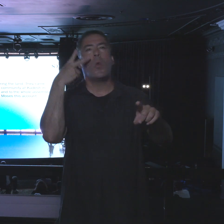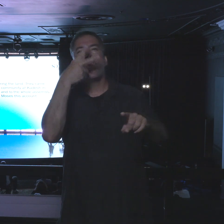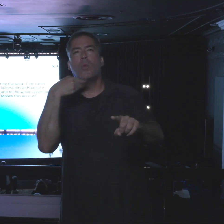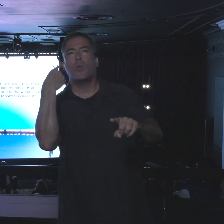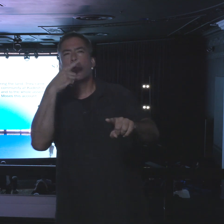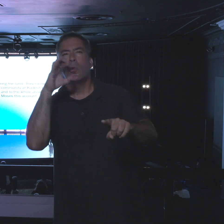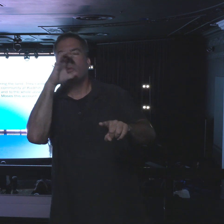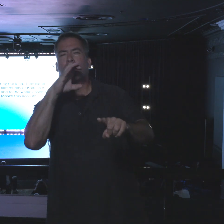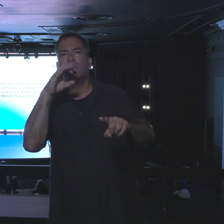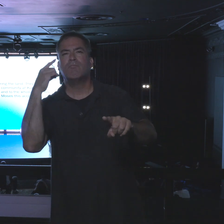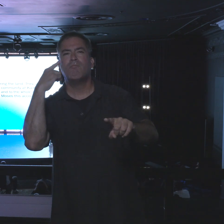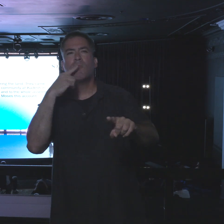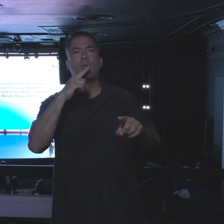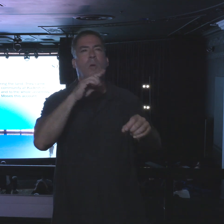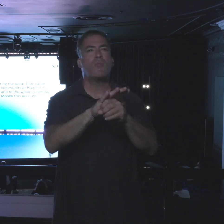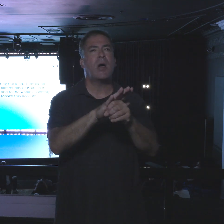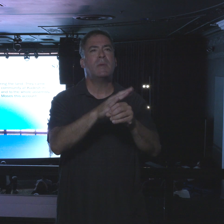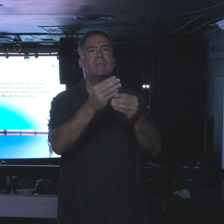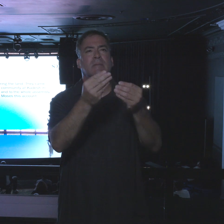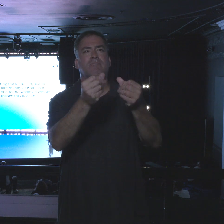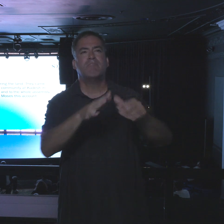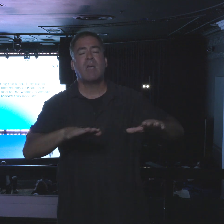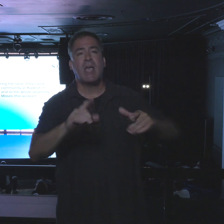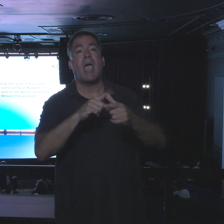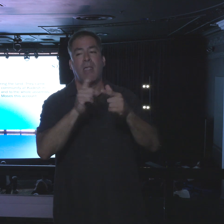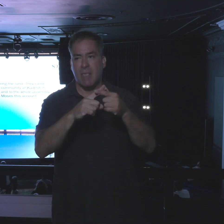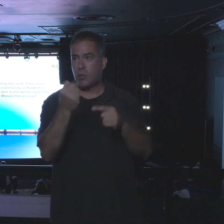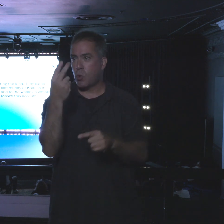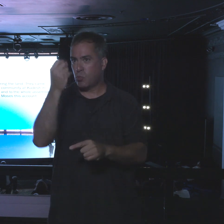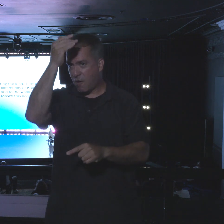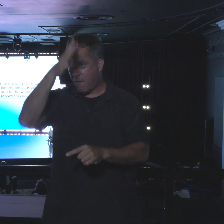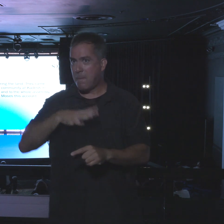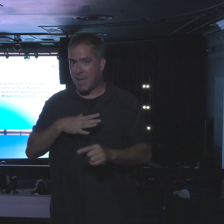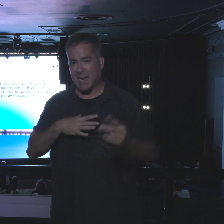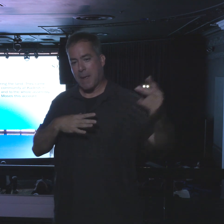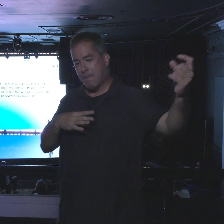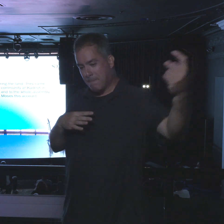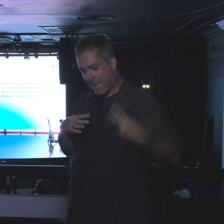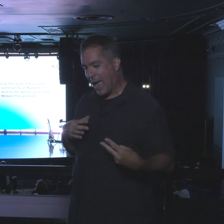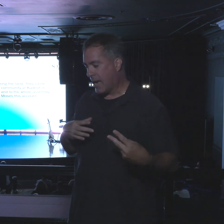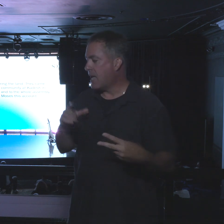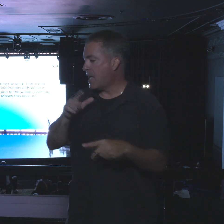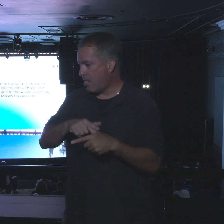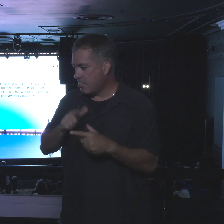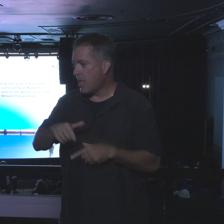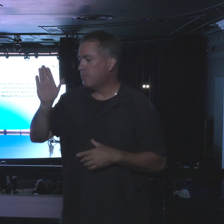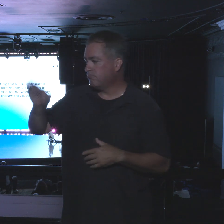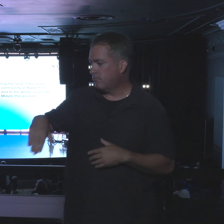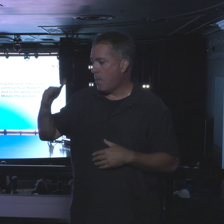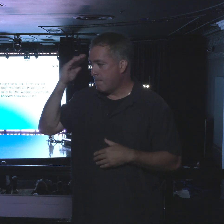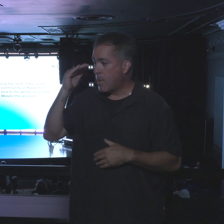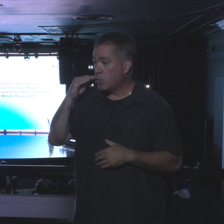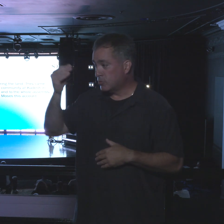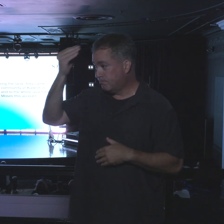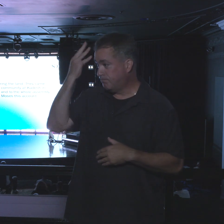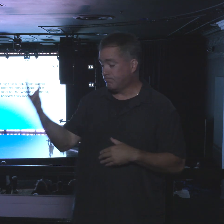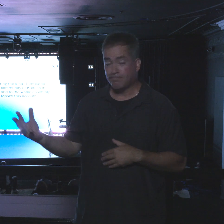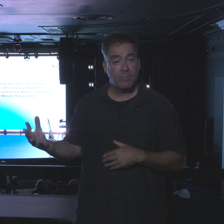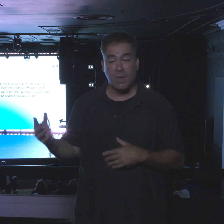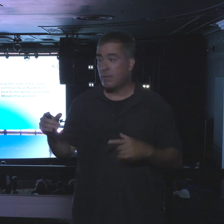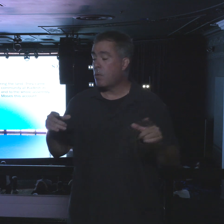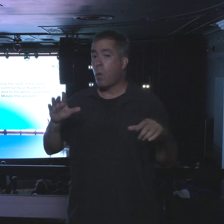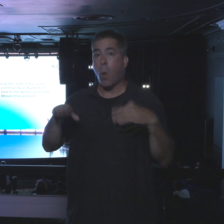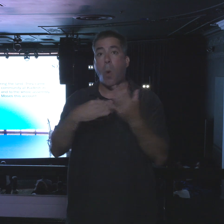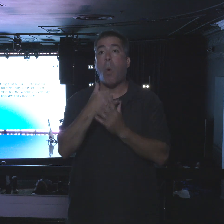days, they returned from exploring the land. They came back to Moses and Aaron and the whole